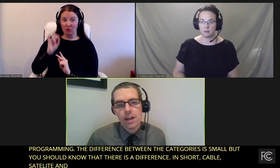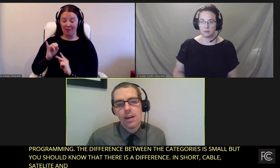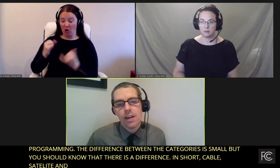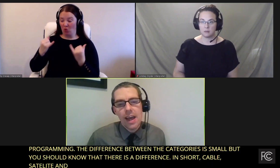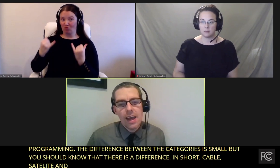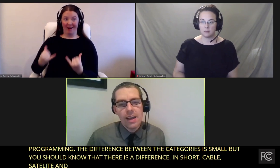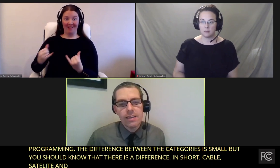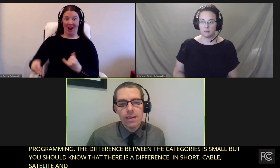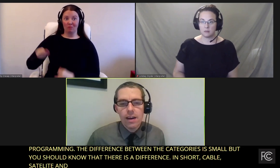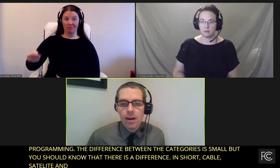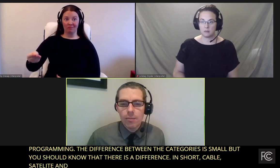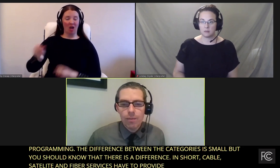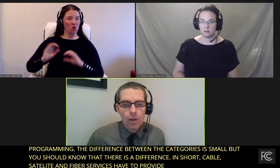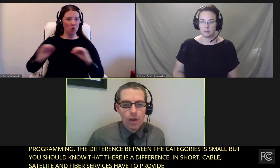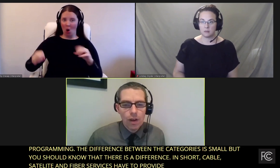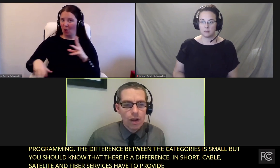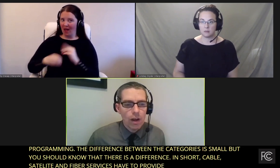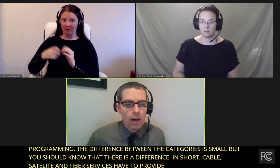charge.